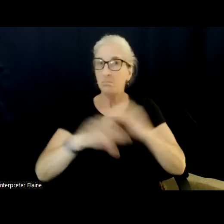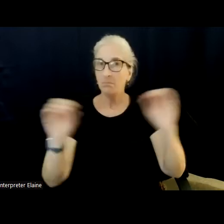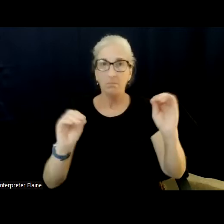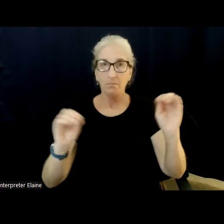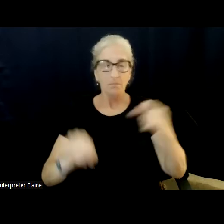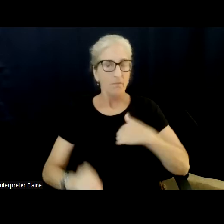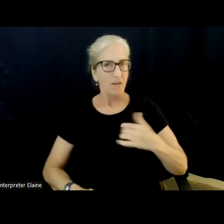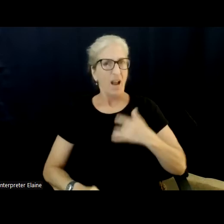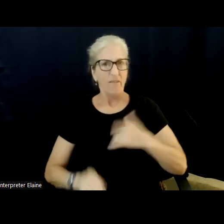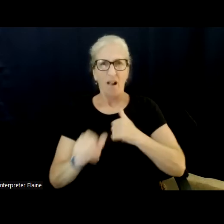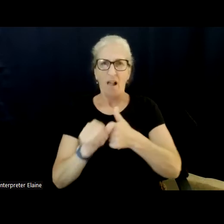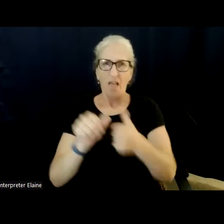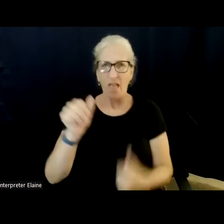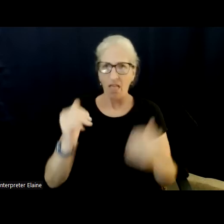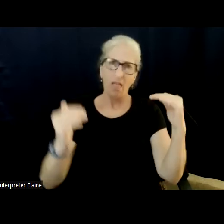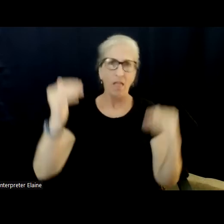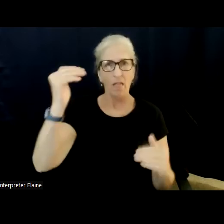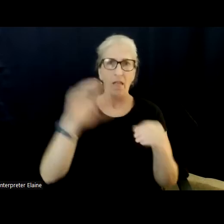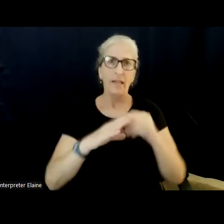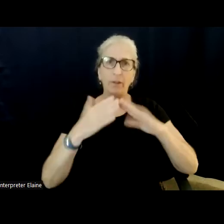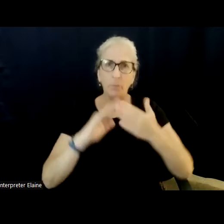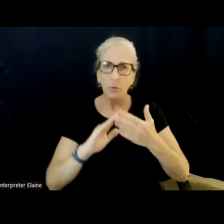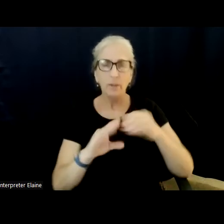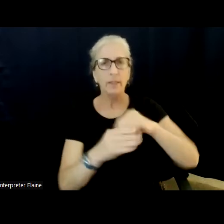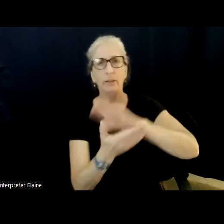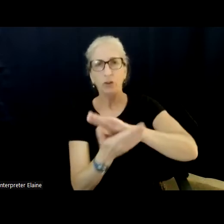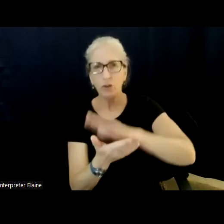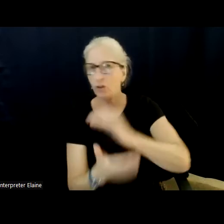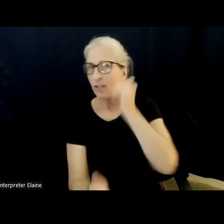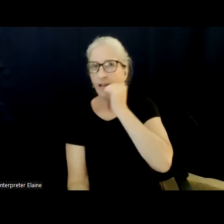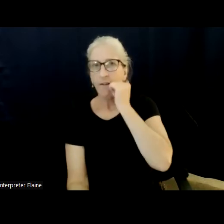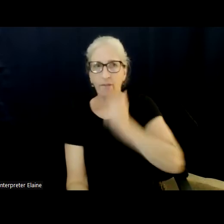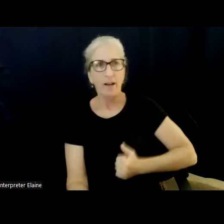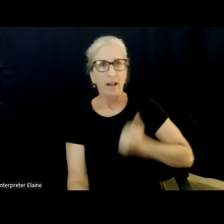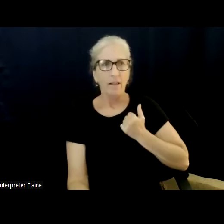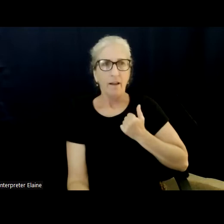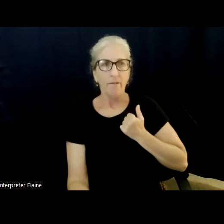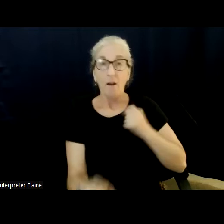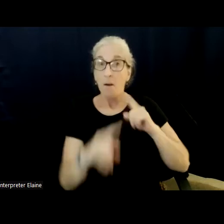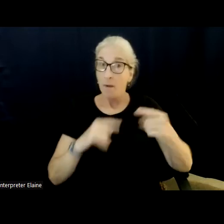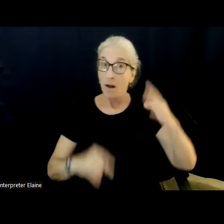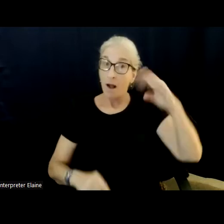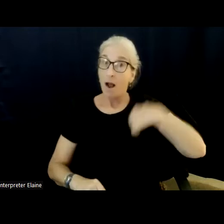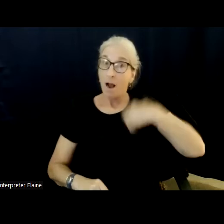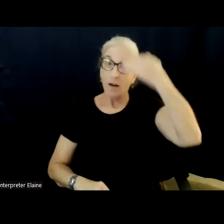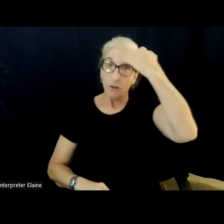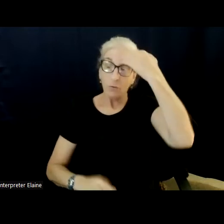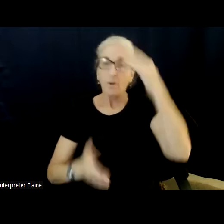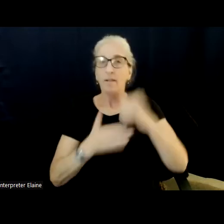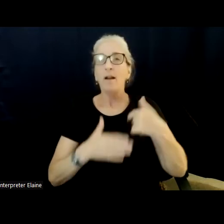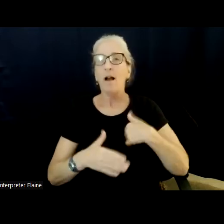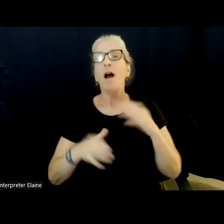community, and I felt disadvantaged in my day to day life. However, I knew that this disadvantage was temporary.